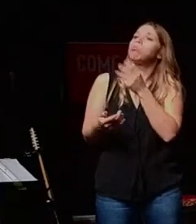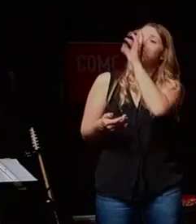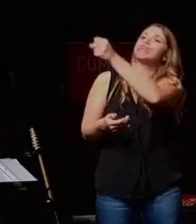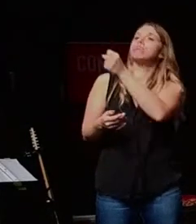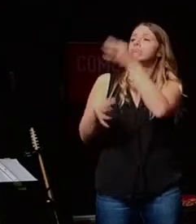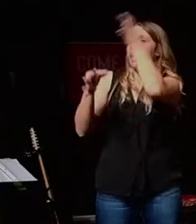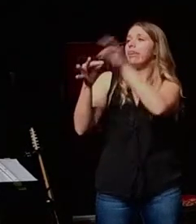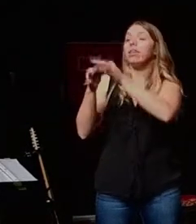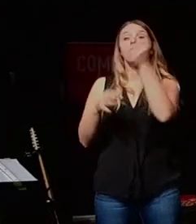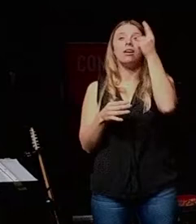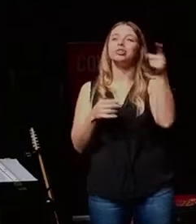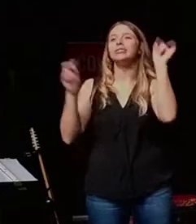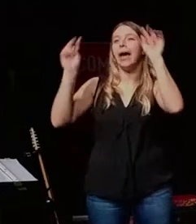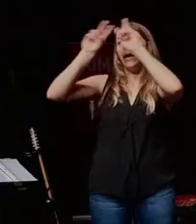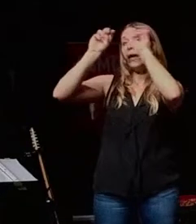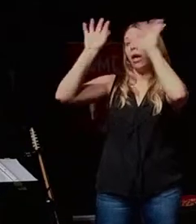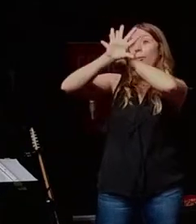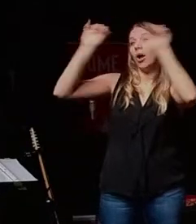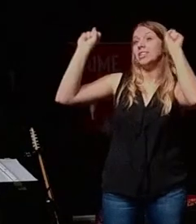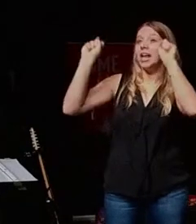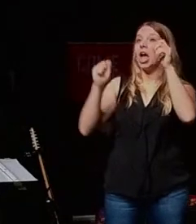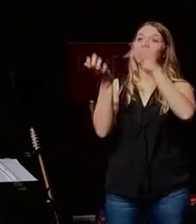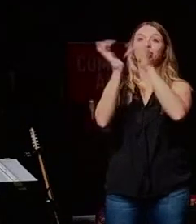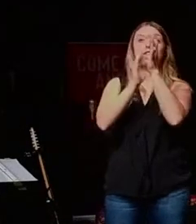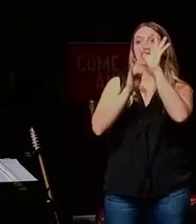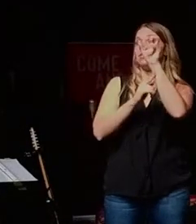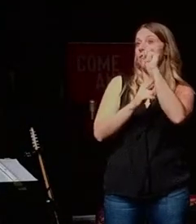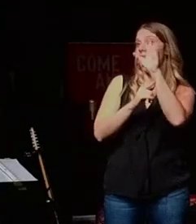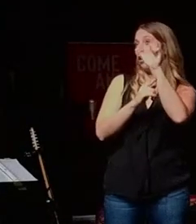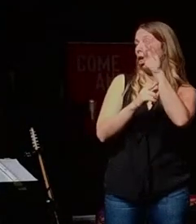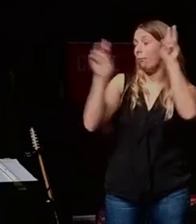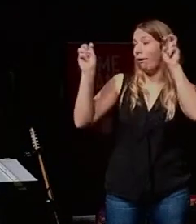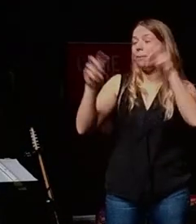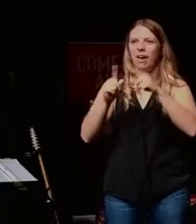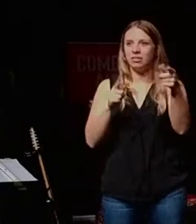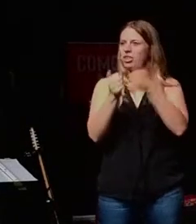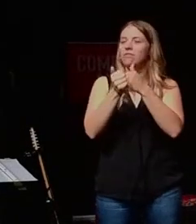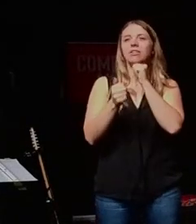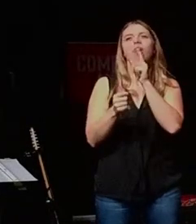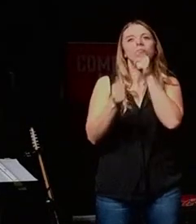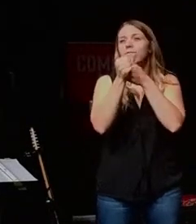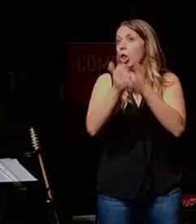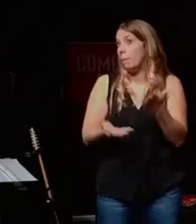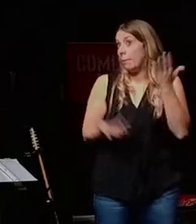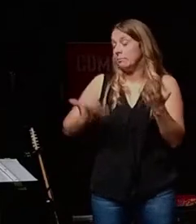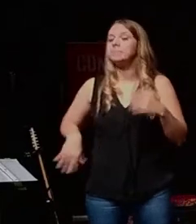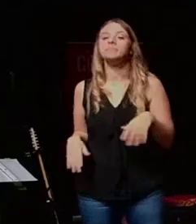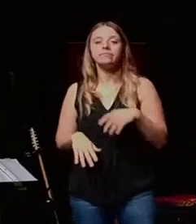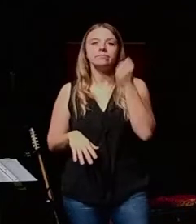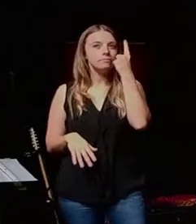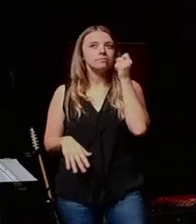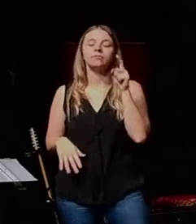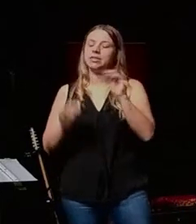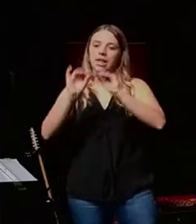the Jesus fan club, but not be a follower. Do you agree with that? And she might be that person. And it's clear that